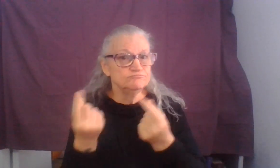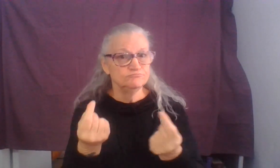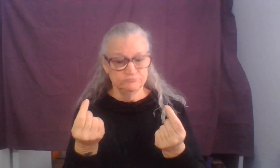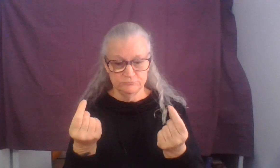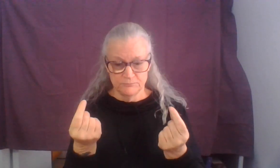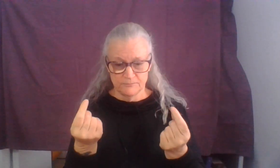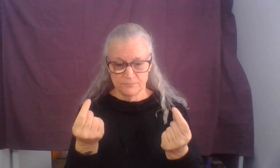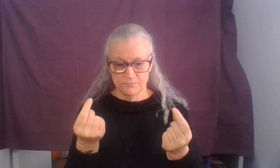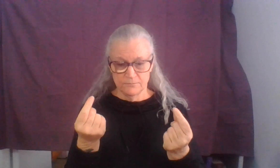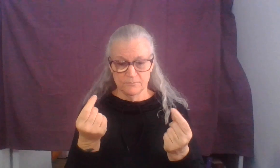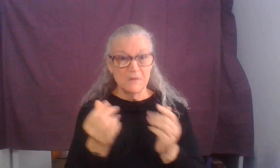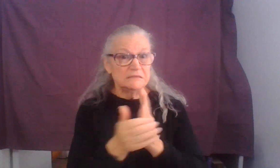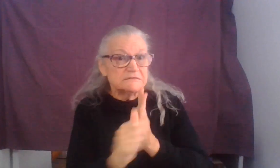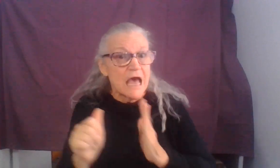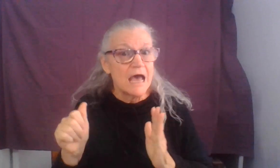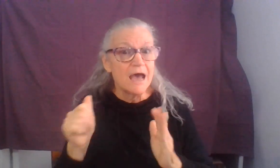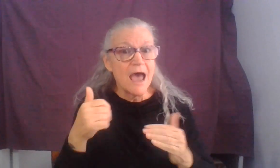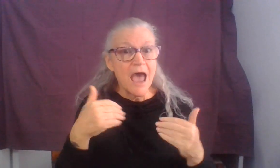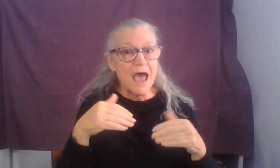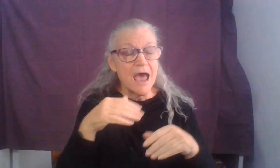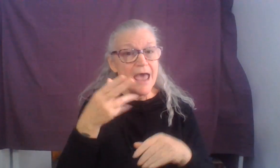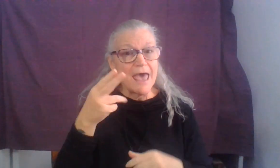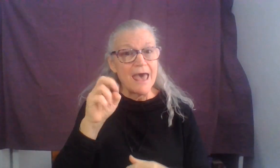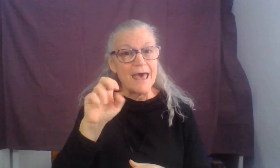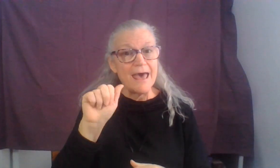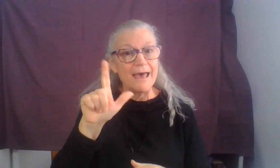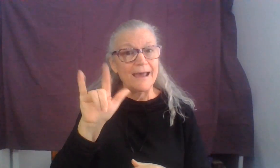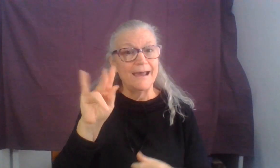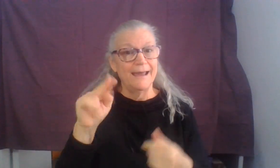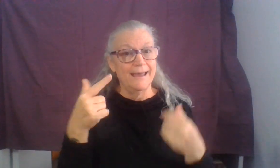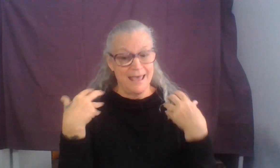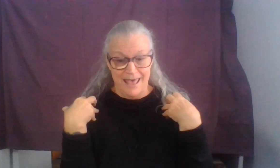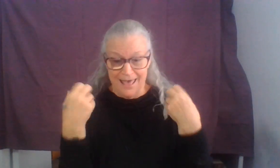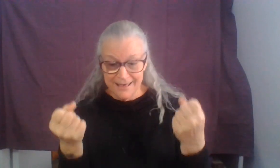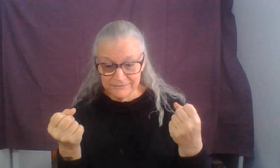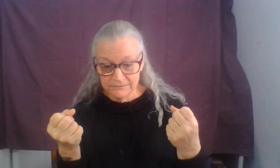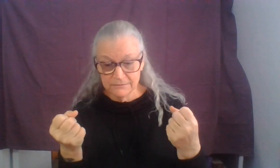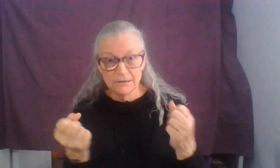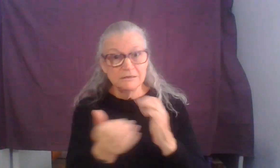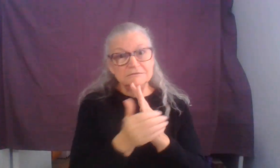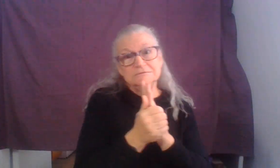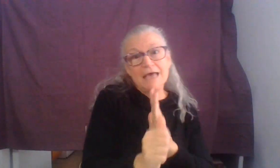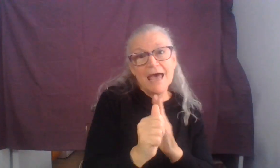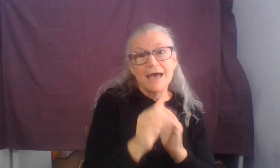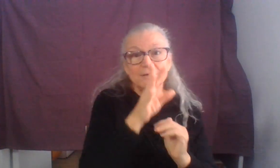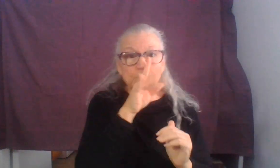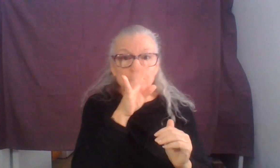Do all have gifts of healing? Do all speak in tongues?